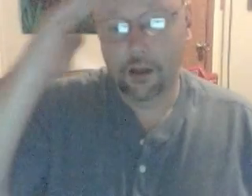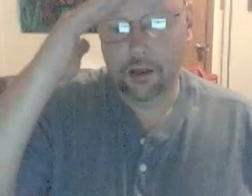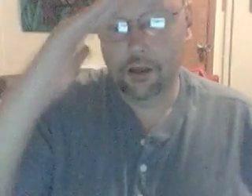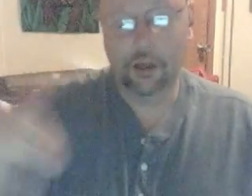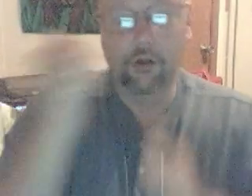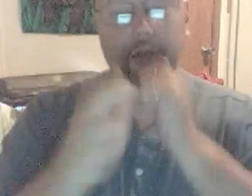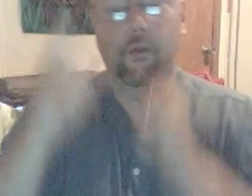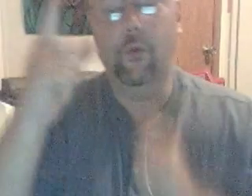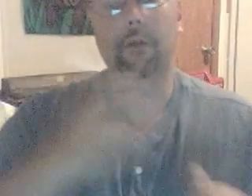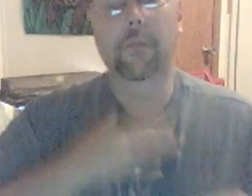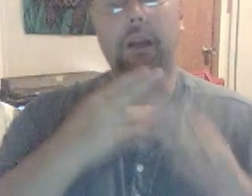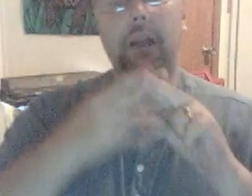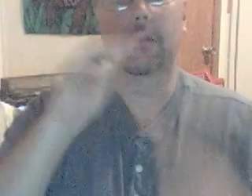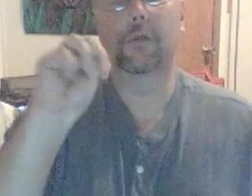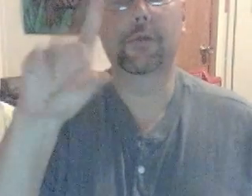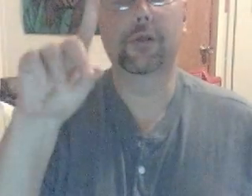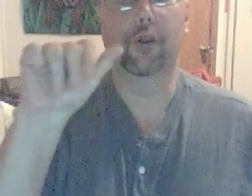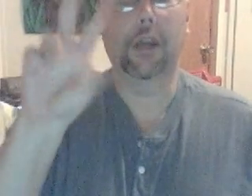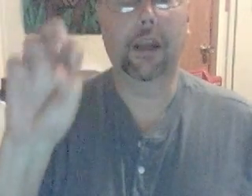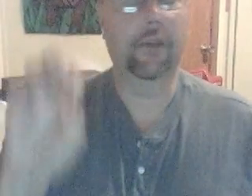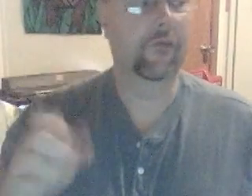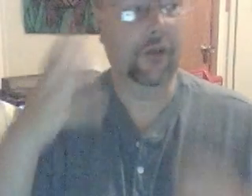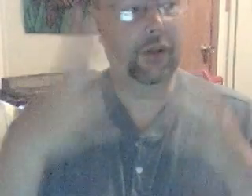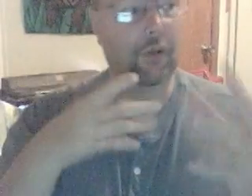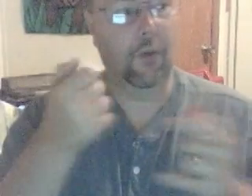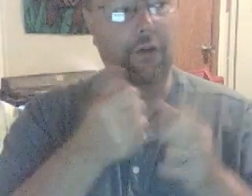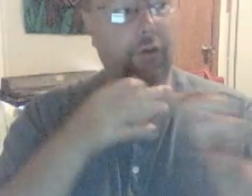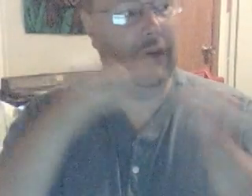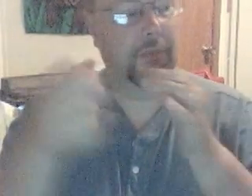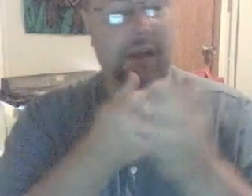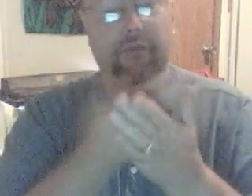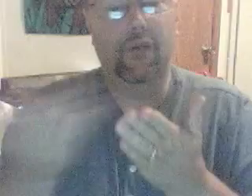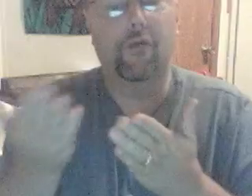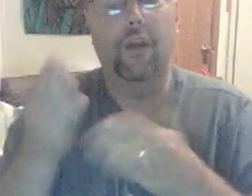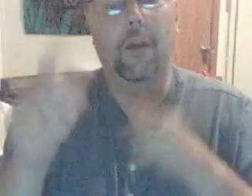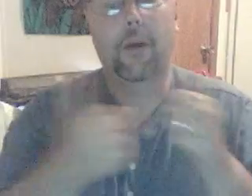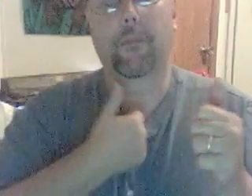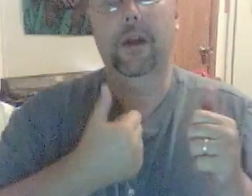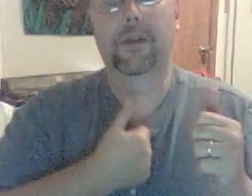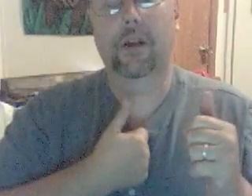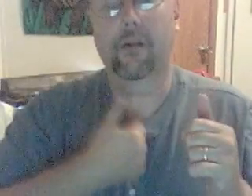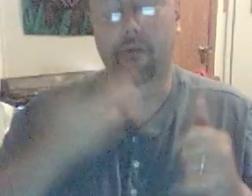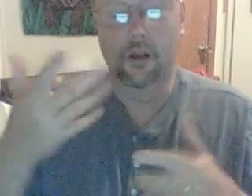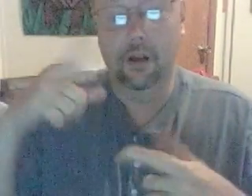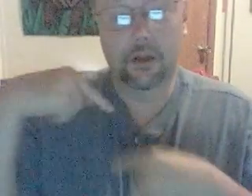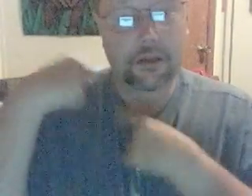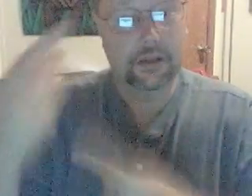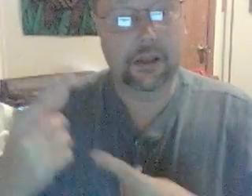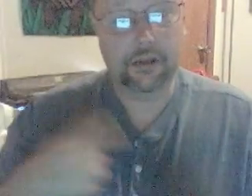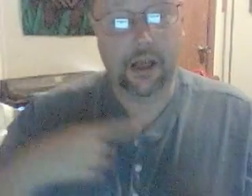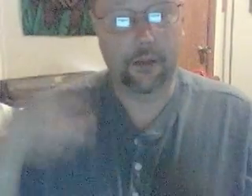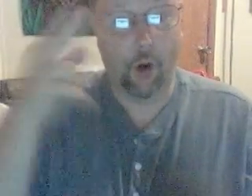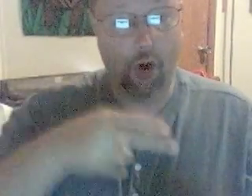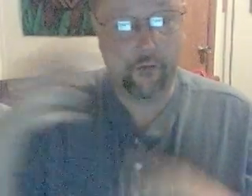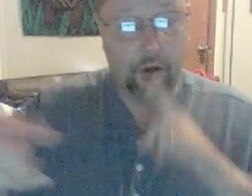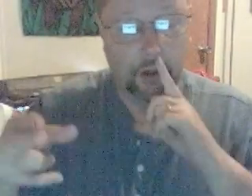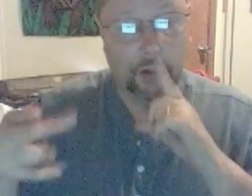Hello everyone, my name is Mr. Dave. I just want to explain a few things about myself. Since I am hard of hearing